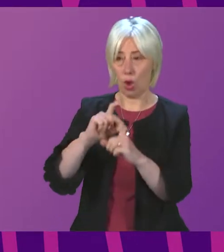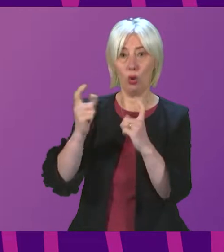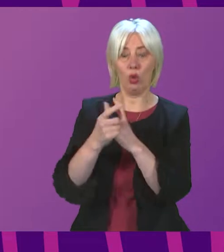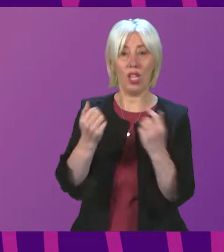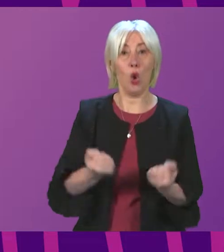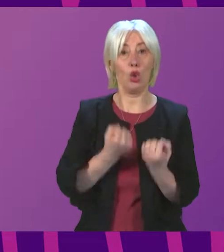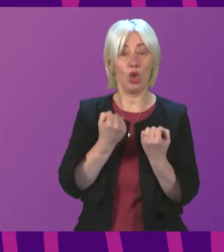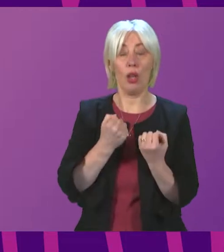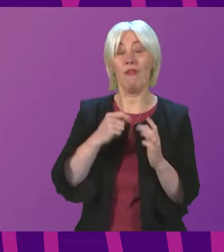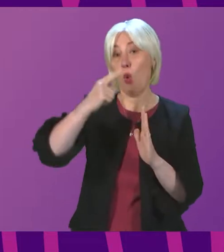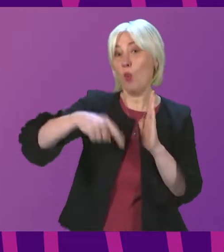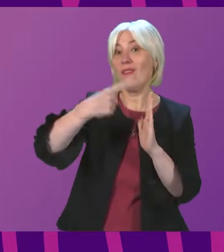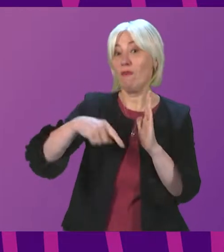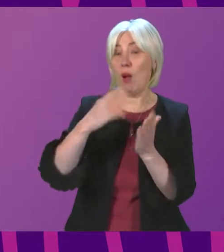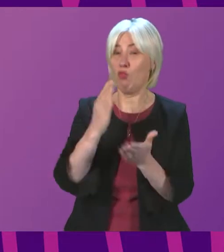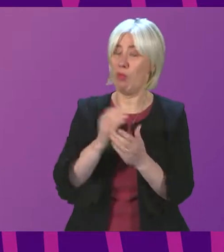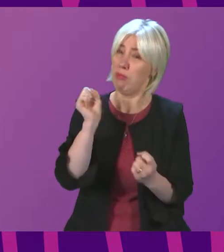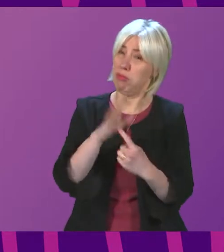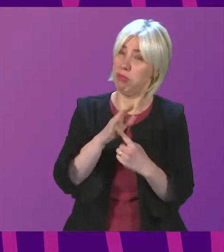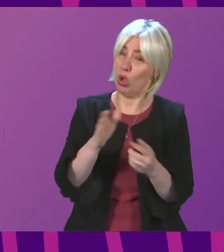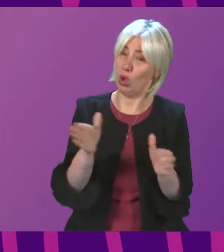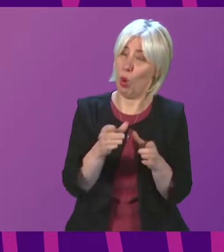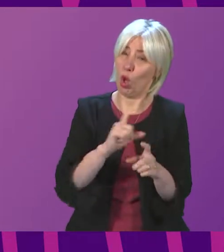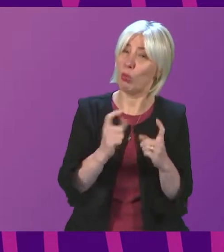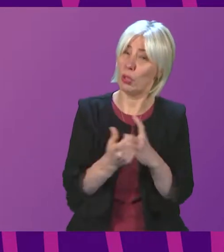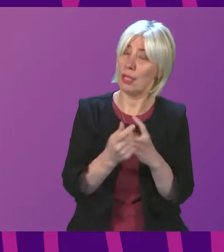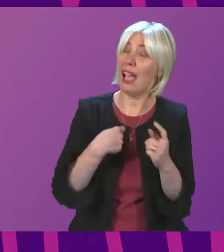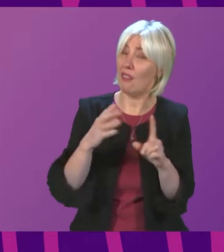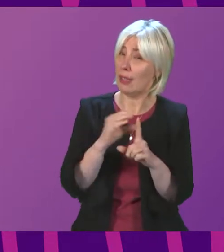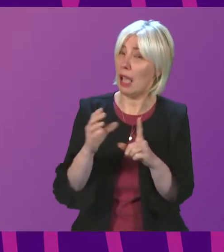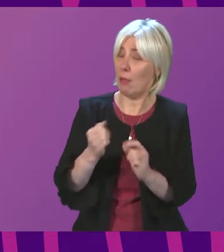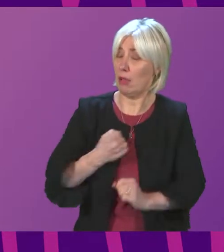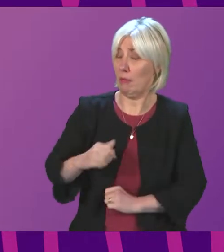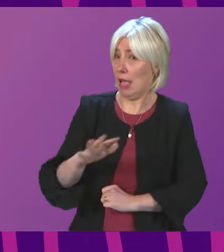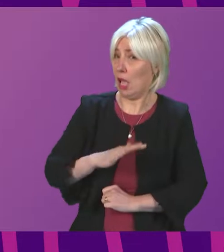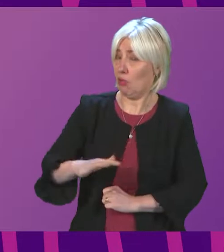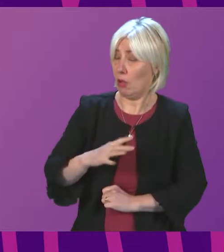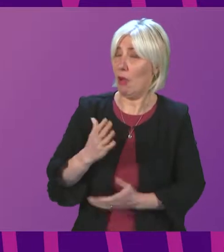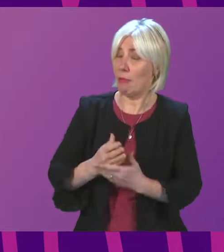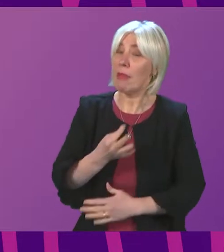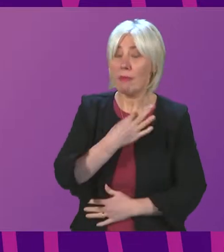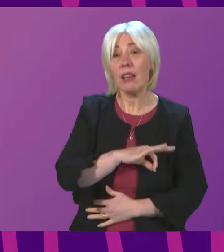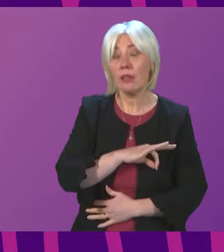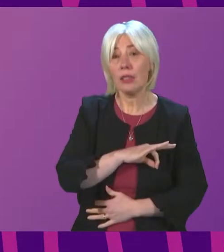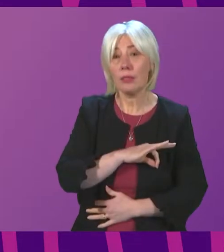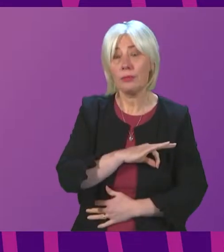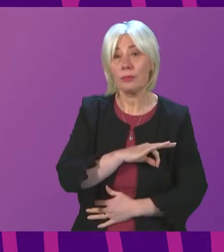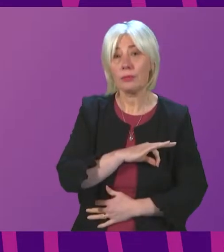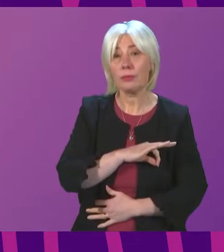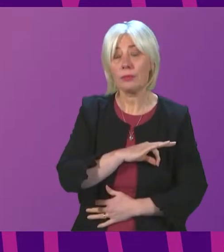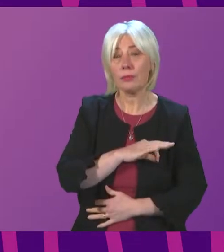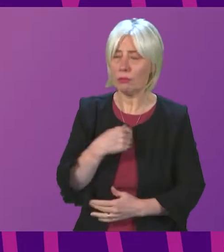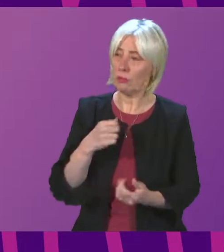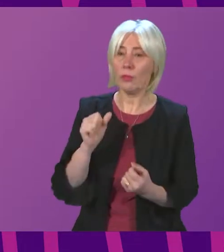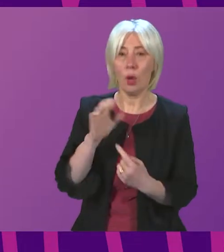of these wind farms are vital to small communities and i've got several examples in the constituency where they have benefited them and so to me um